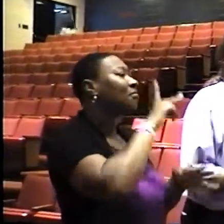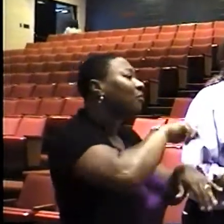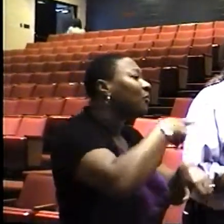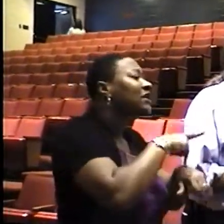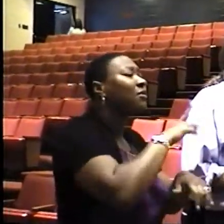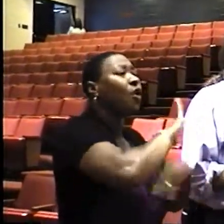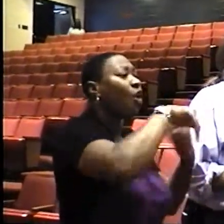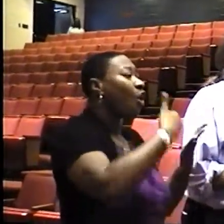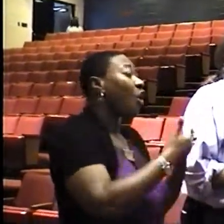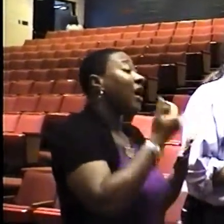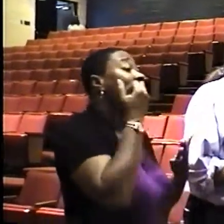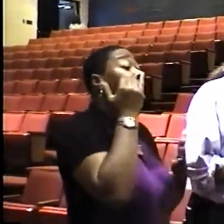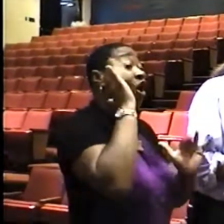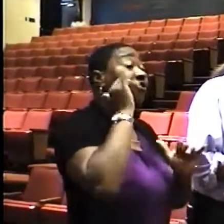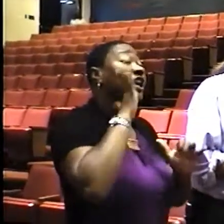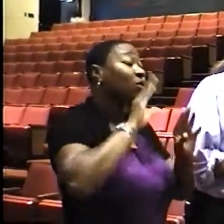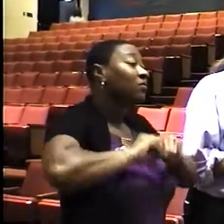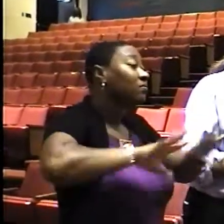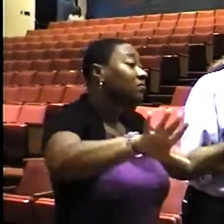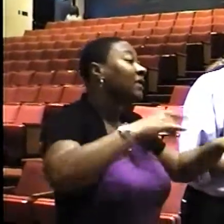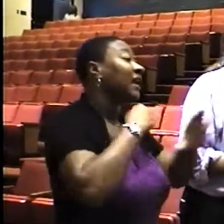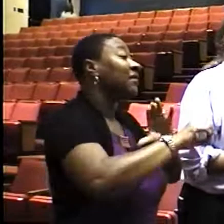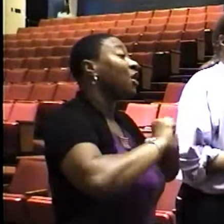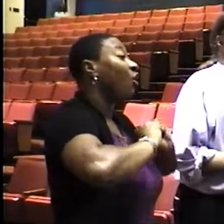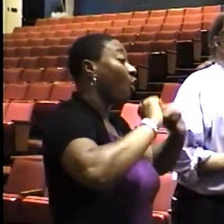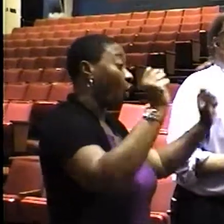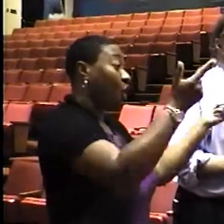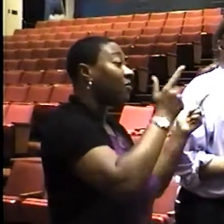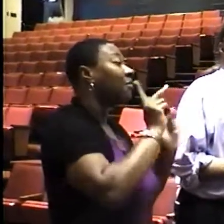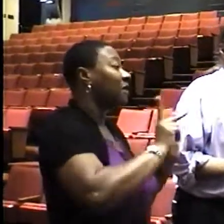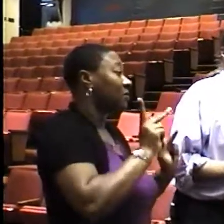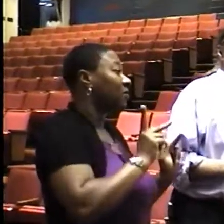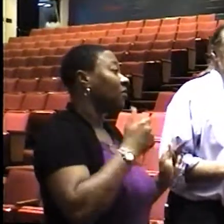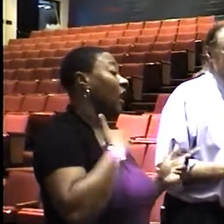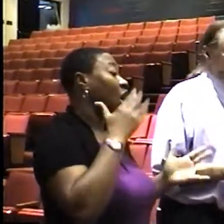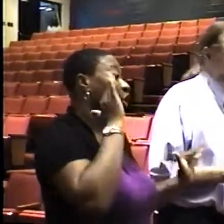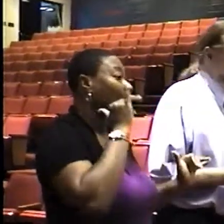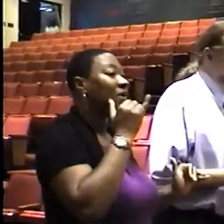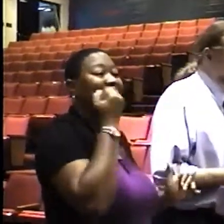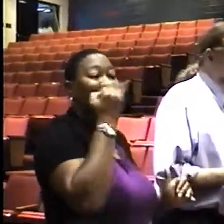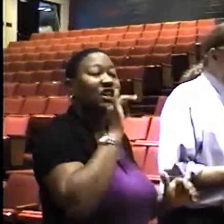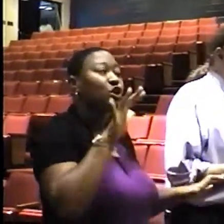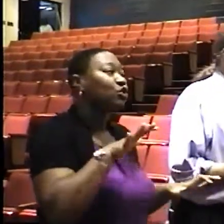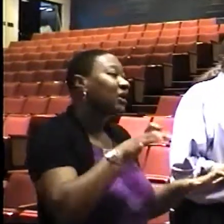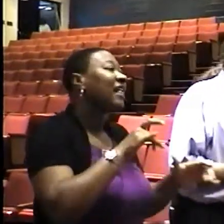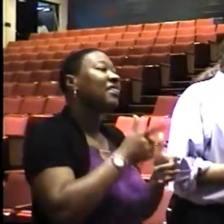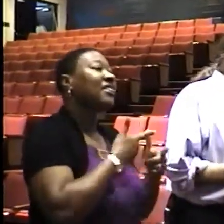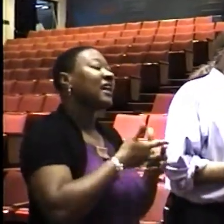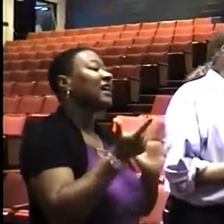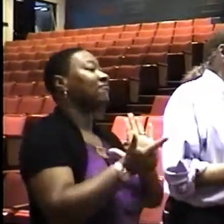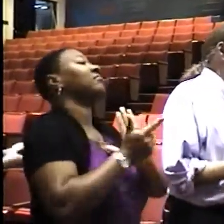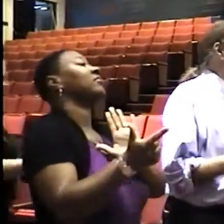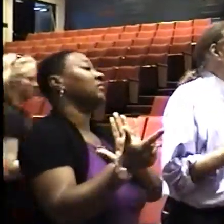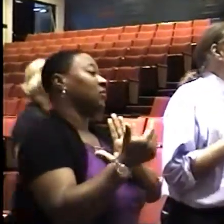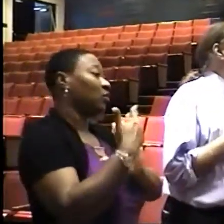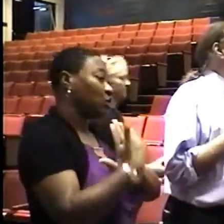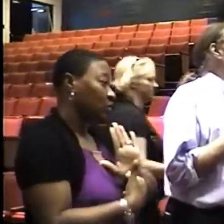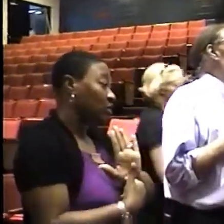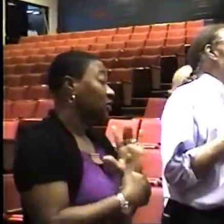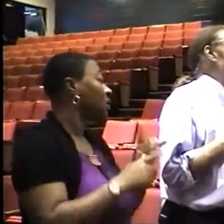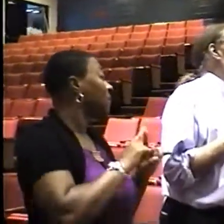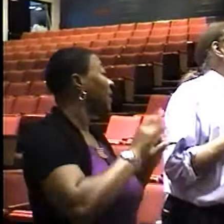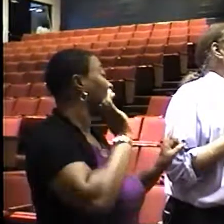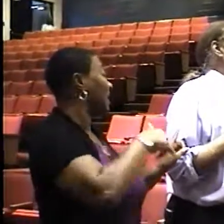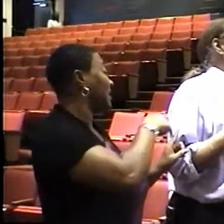up to him, you know, hopefully he will, or, or, he will, be, uh, risking being insubordinate. But, uh, this is, uh, this is the